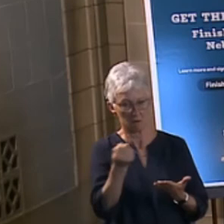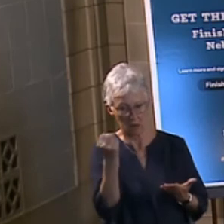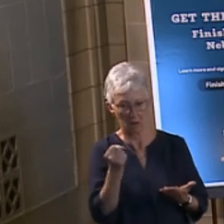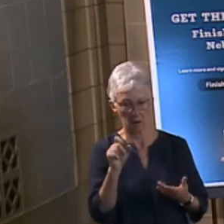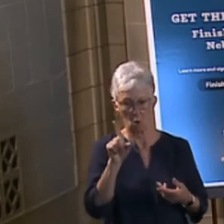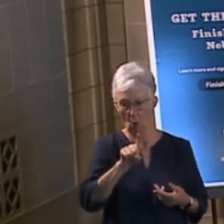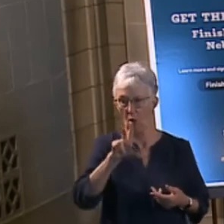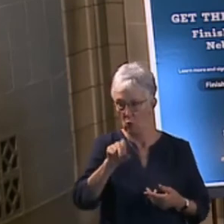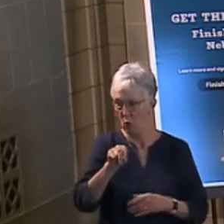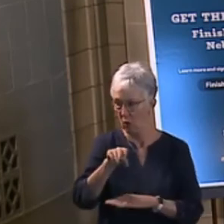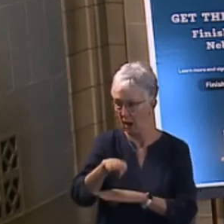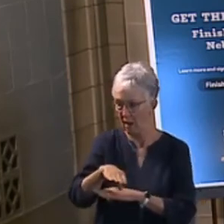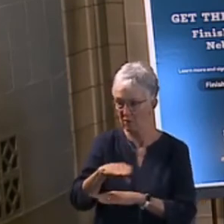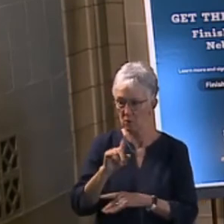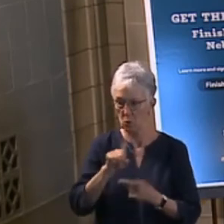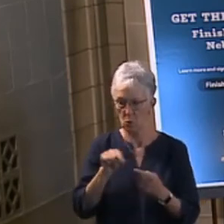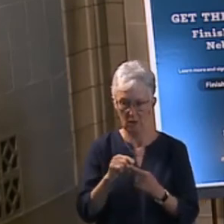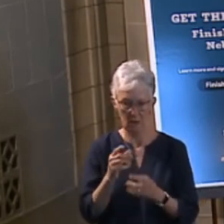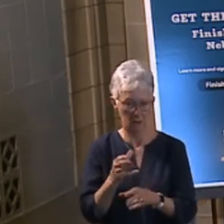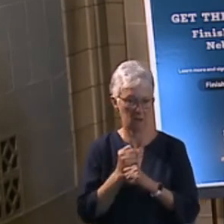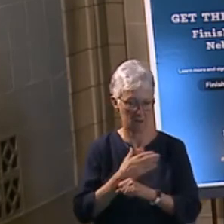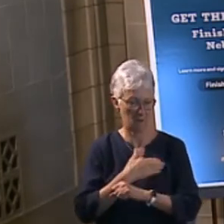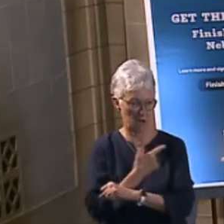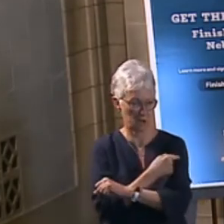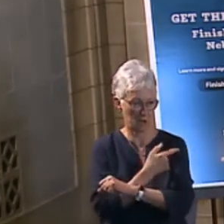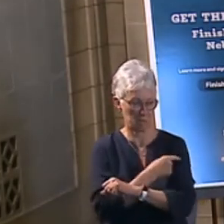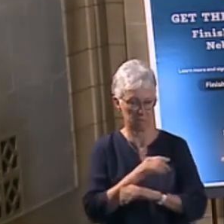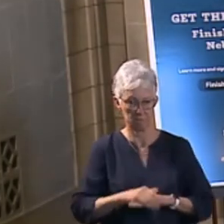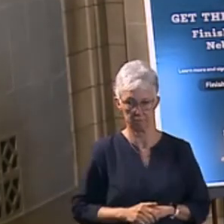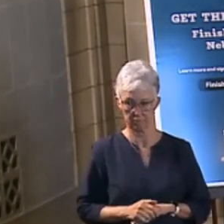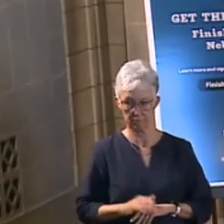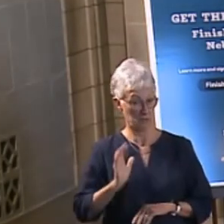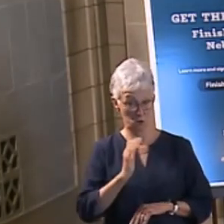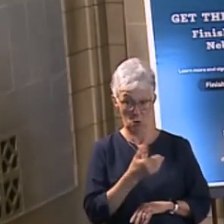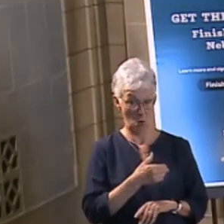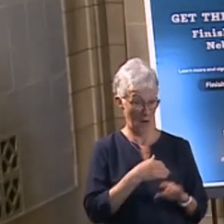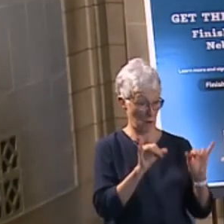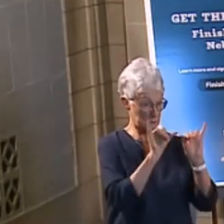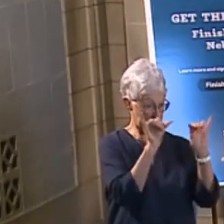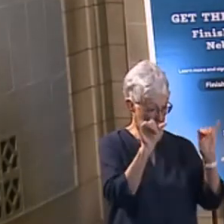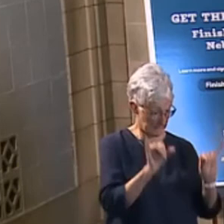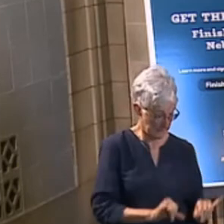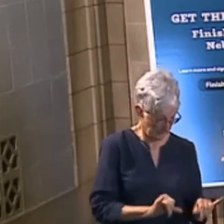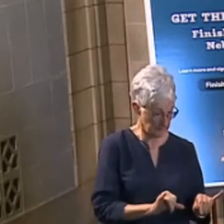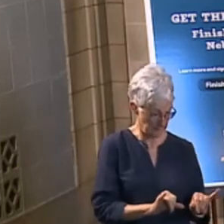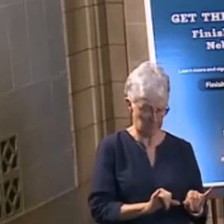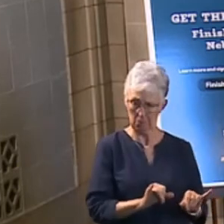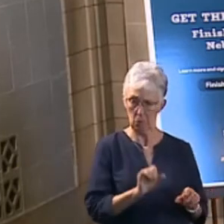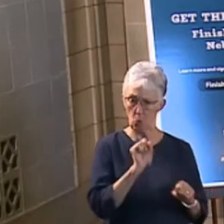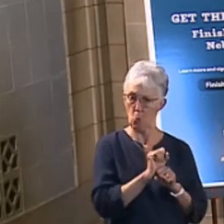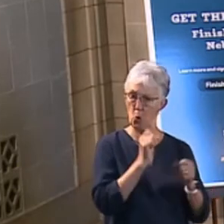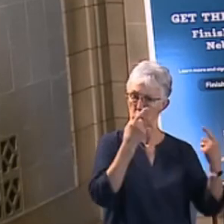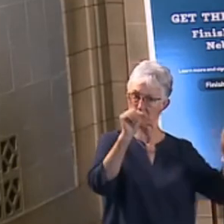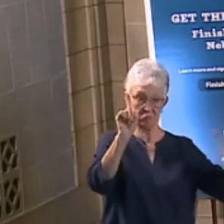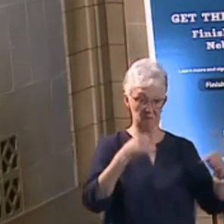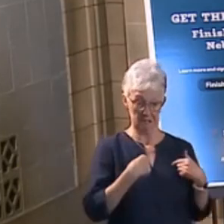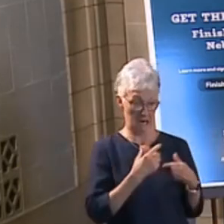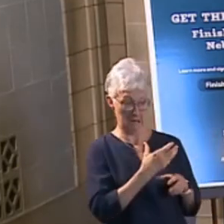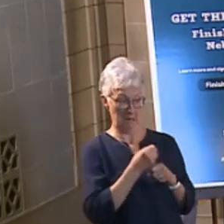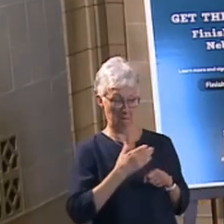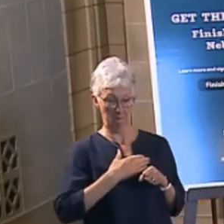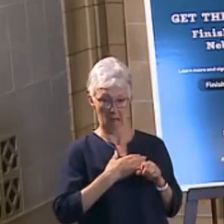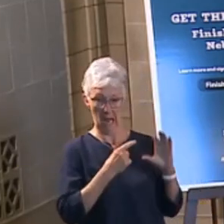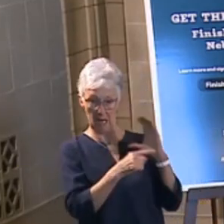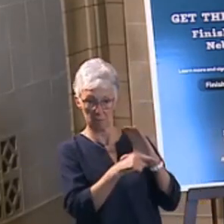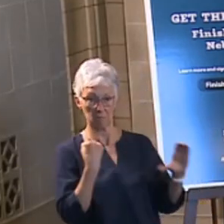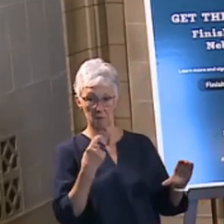vaccine. So, the system absolutely works. Got the email like I was supposed to, so please sign up and